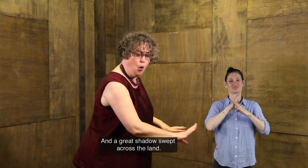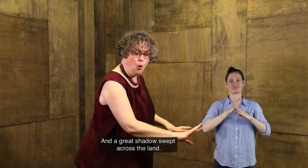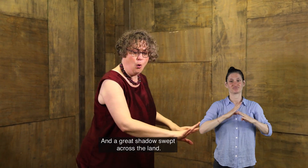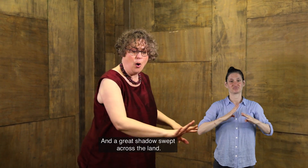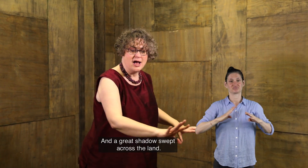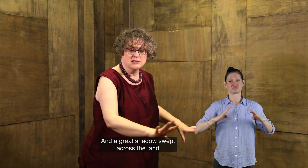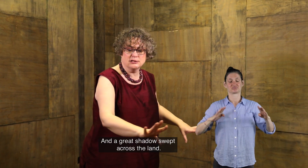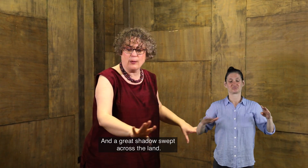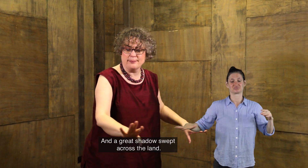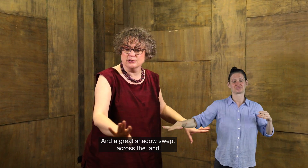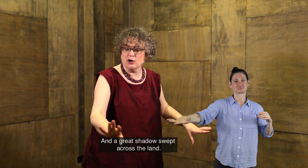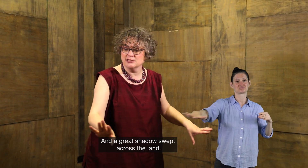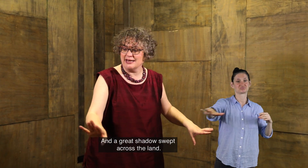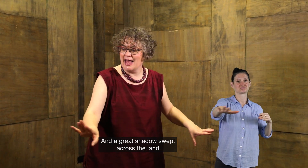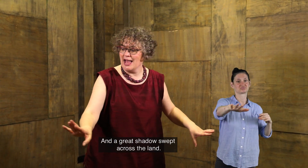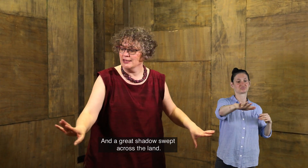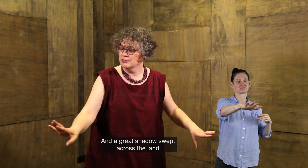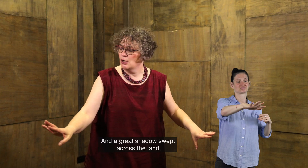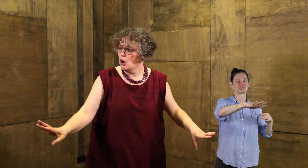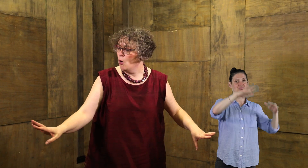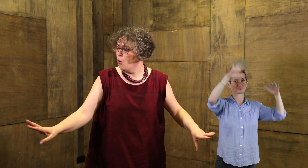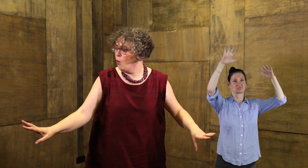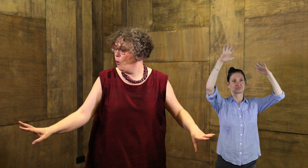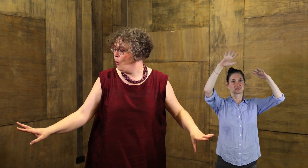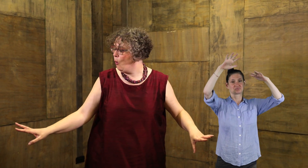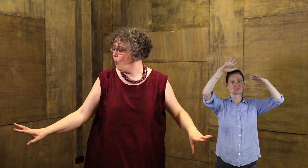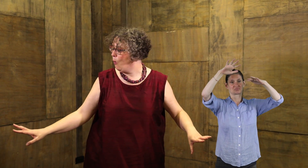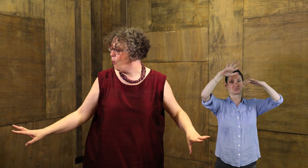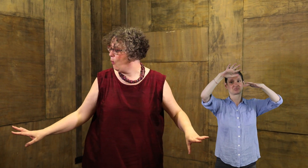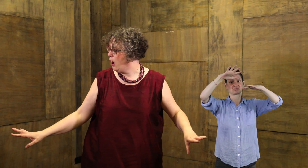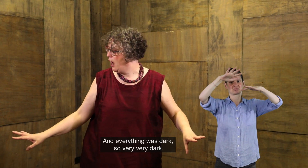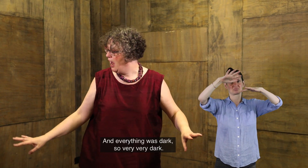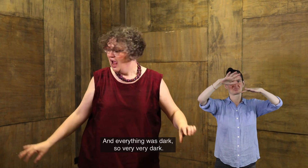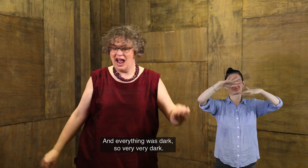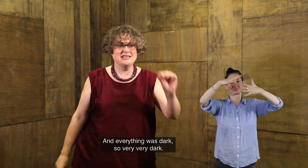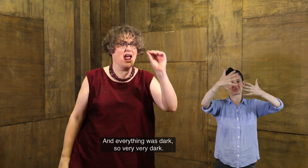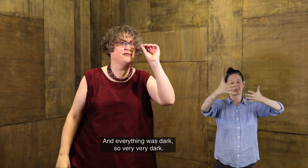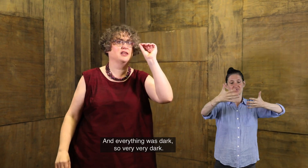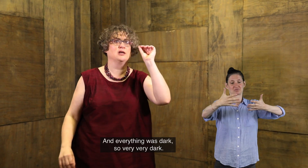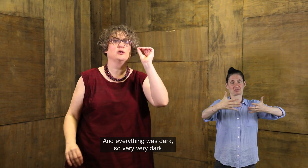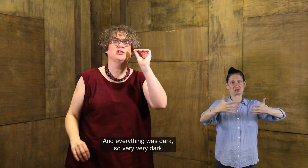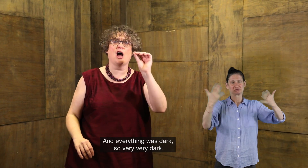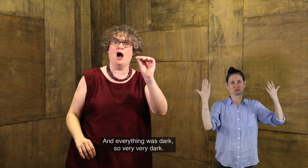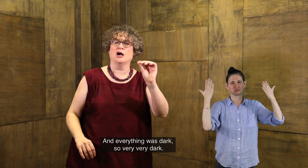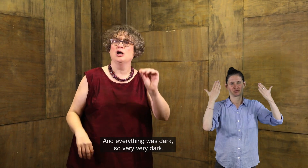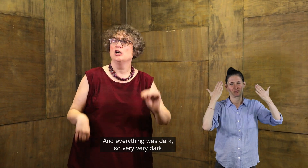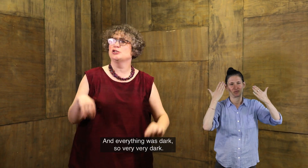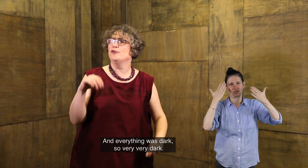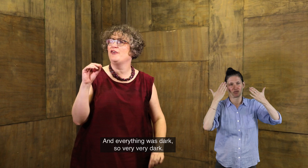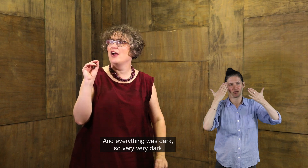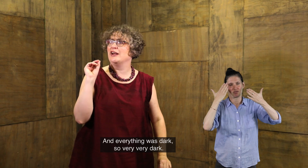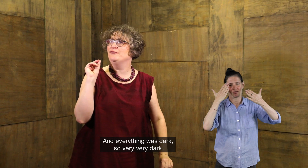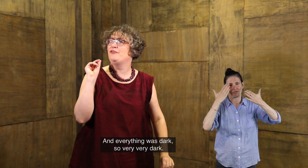whoop, swept across the land, whoop. And everything was dark.